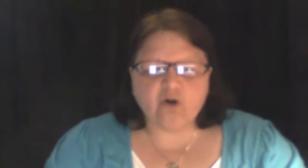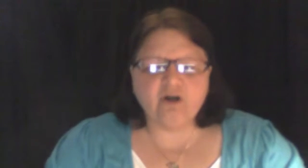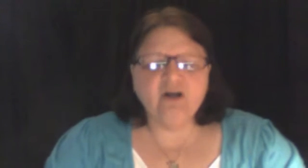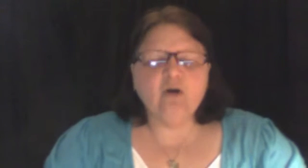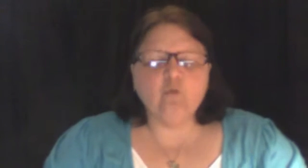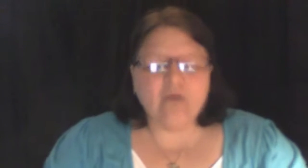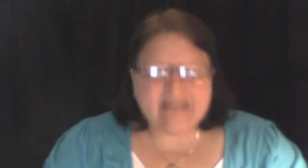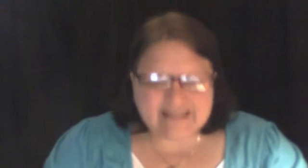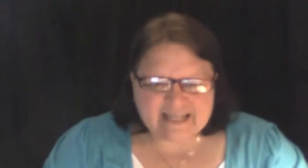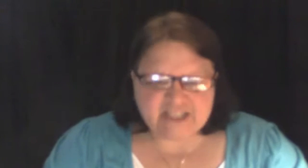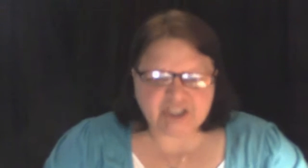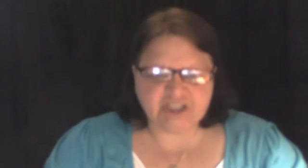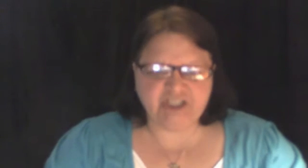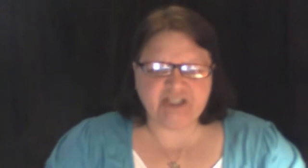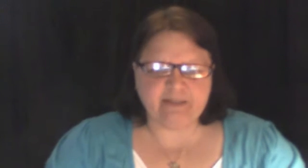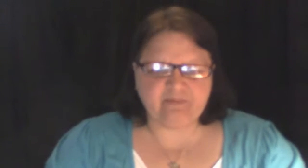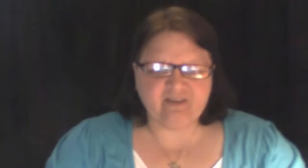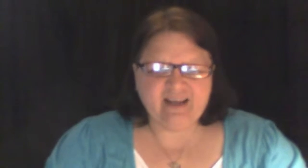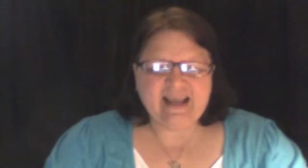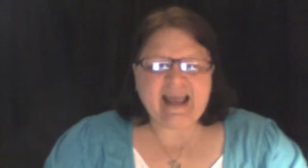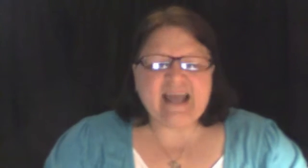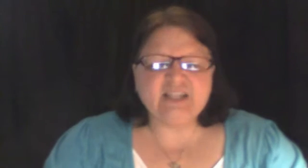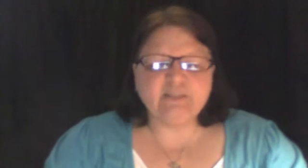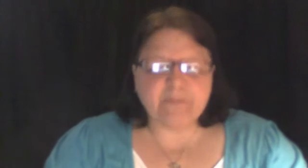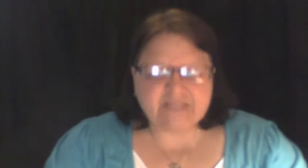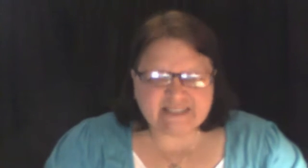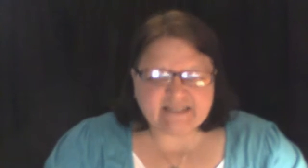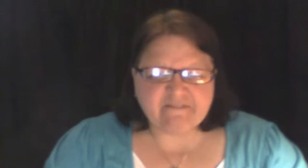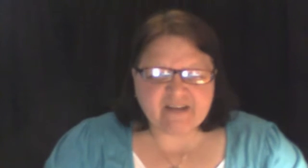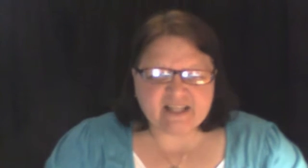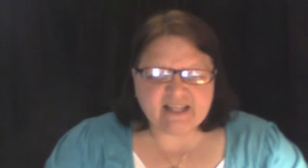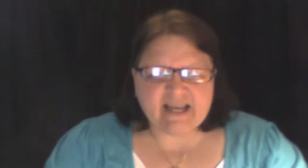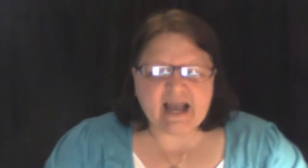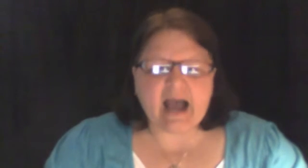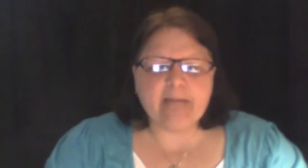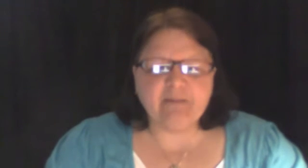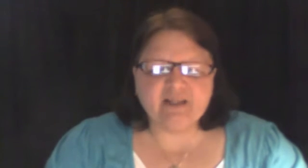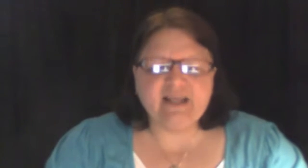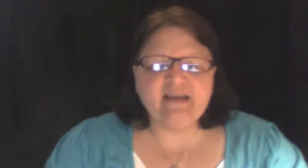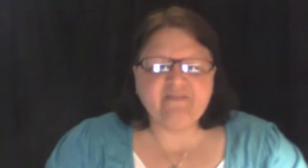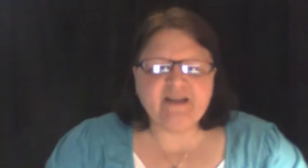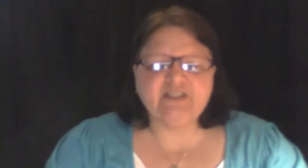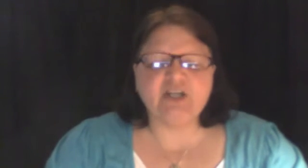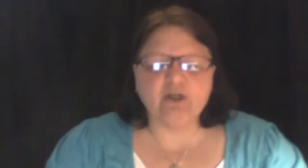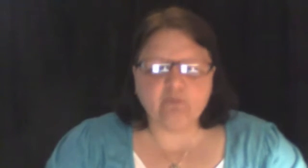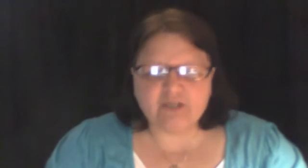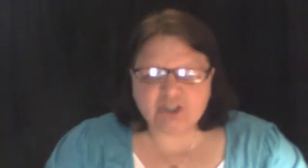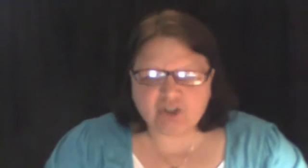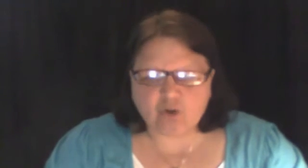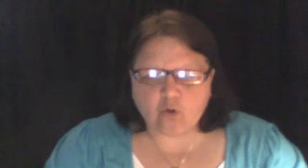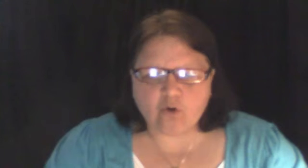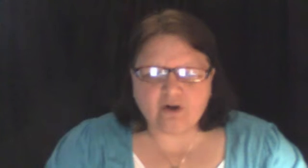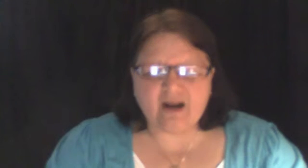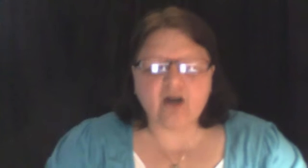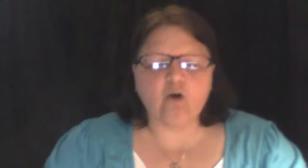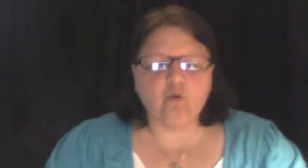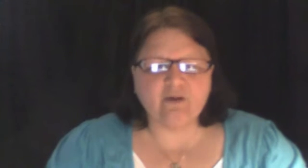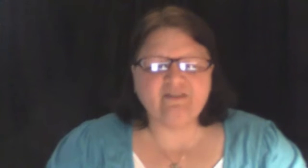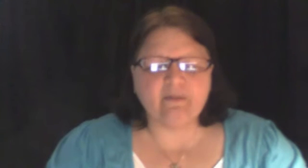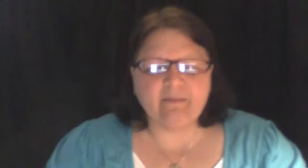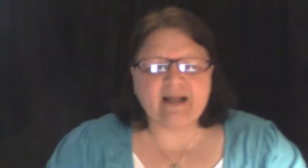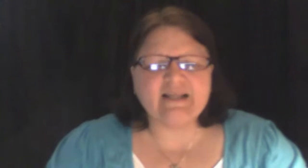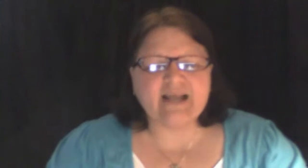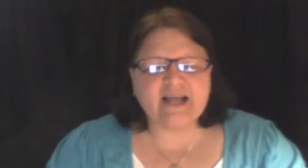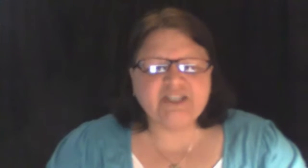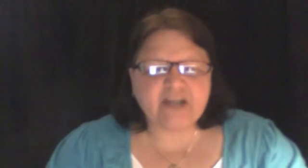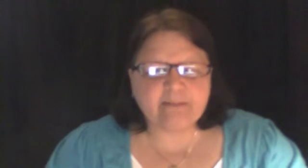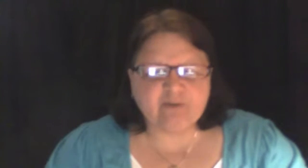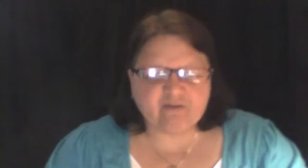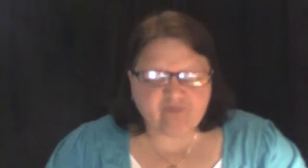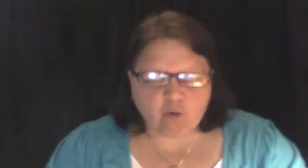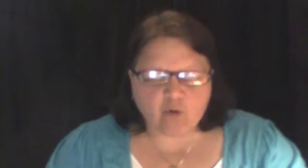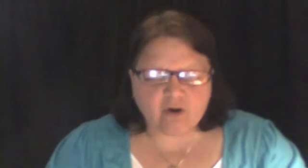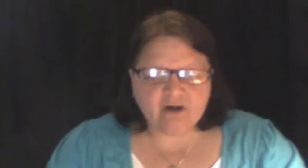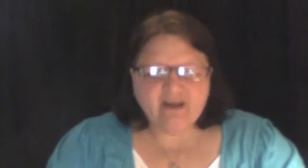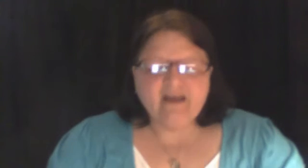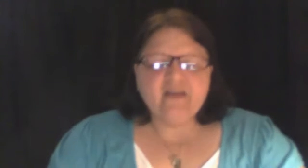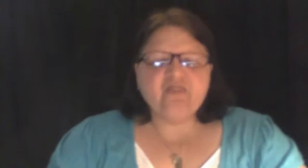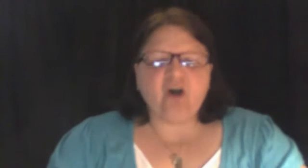relationships. And specifically, I believe he's going to restore, according to Malachi chapter 4, the